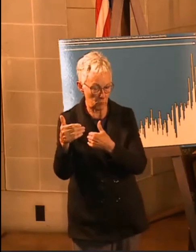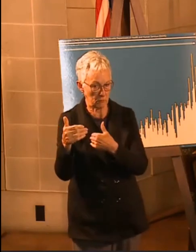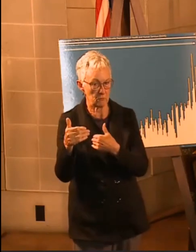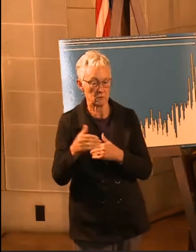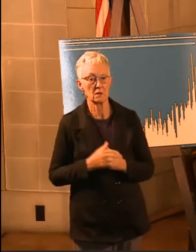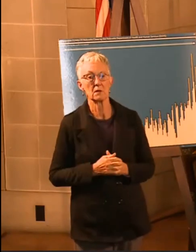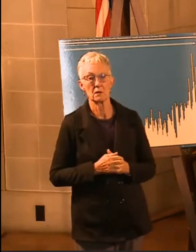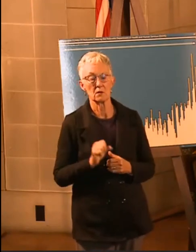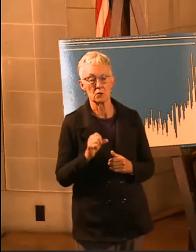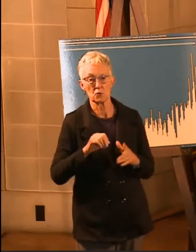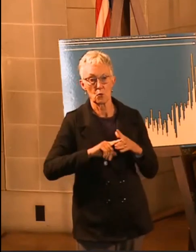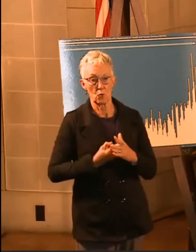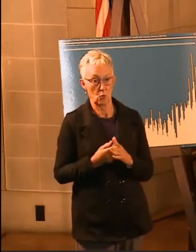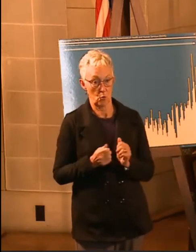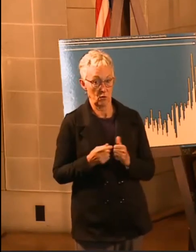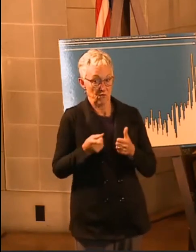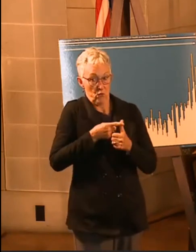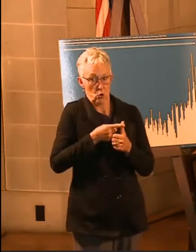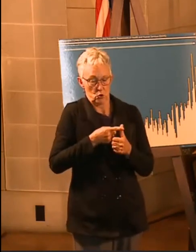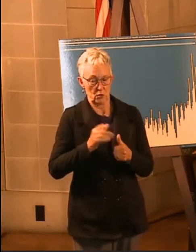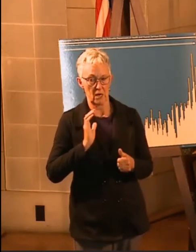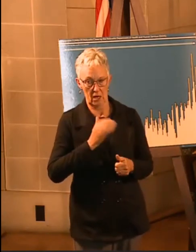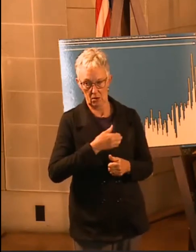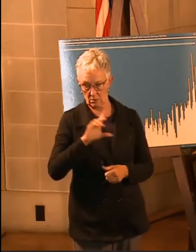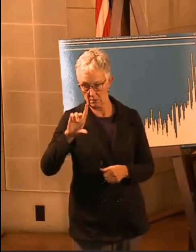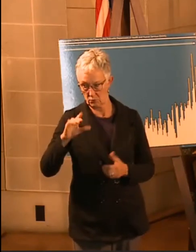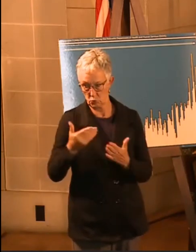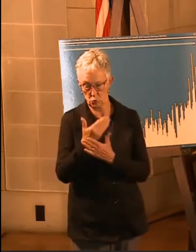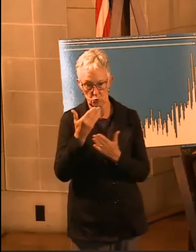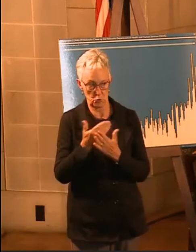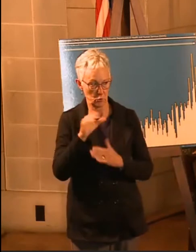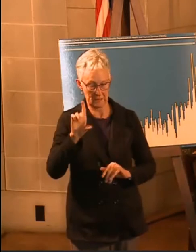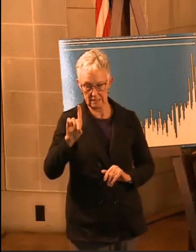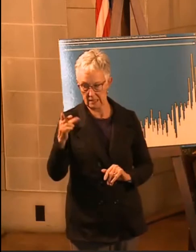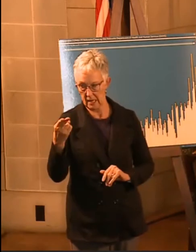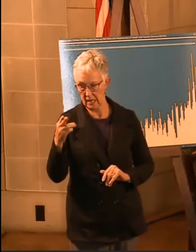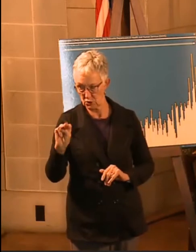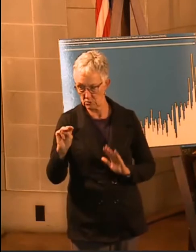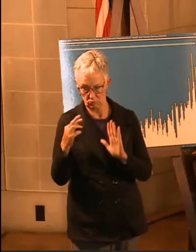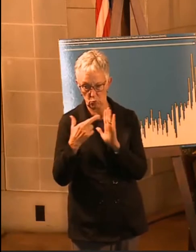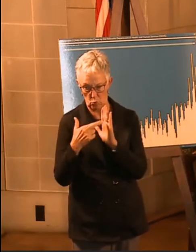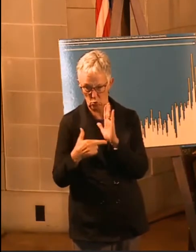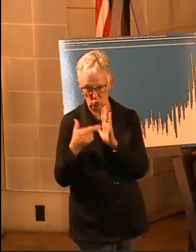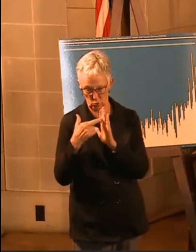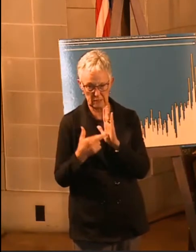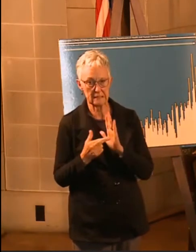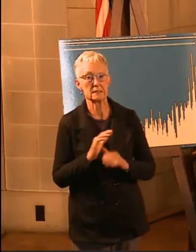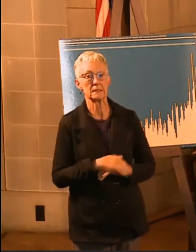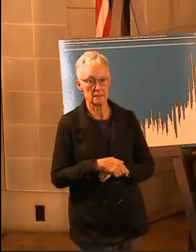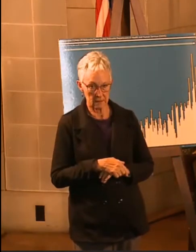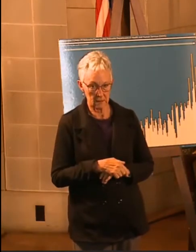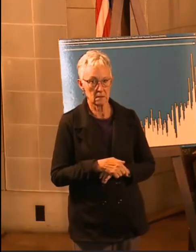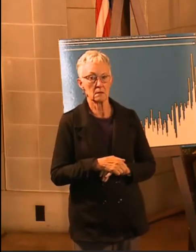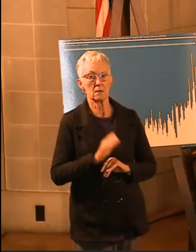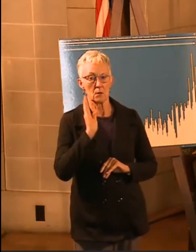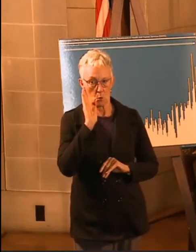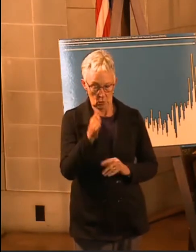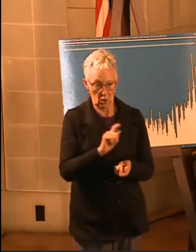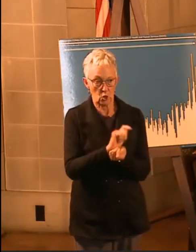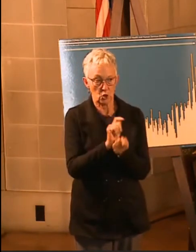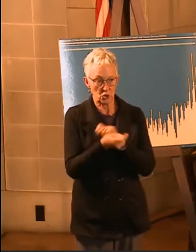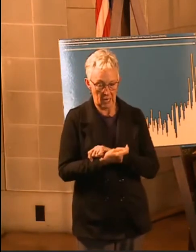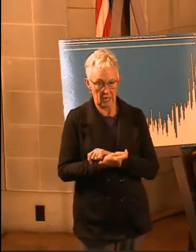So let me start with the first one with regard to our directed health measures. We're going to make several changes to our directed health measures that will be